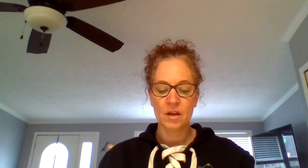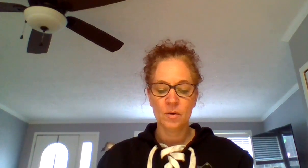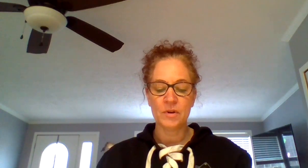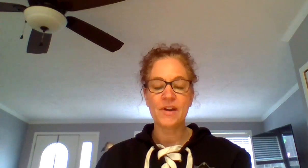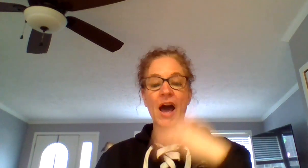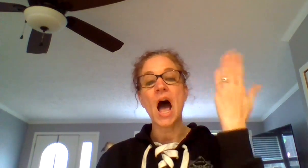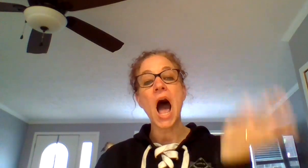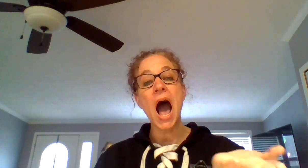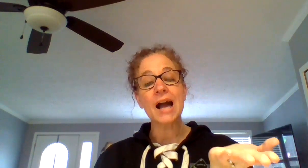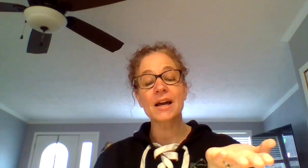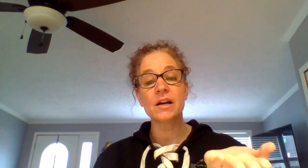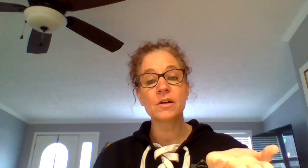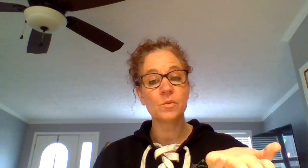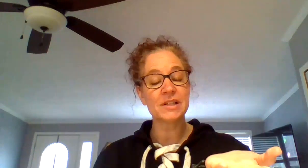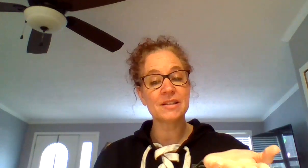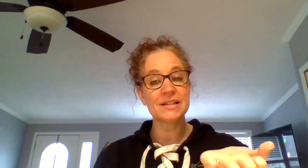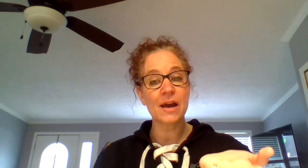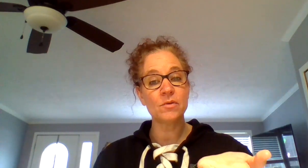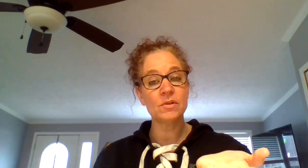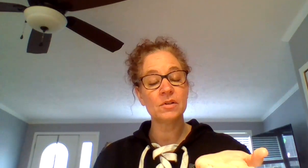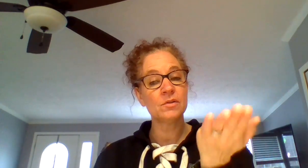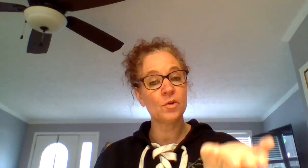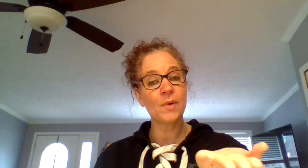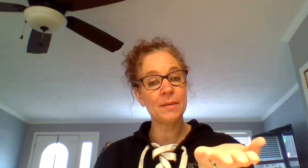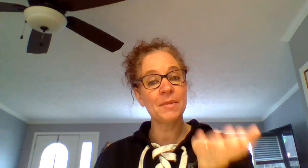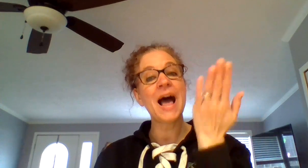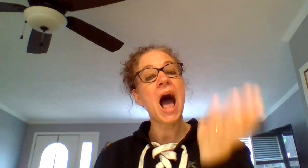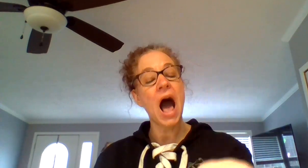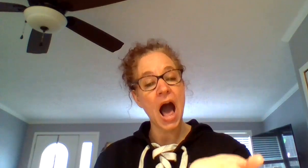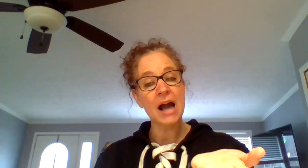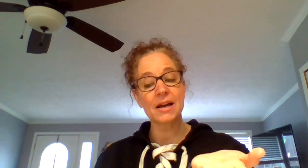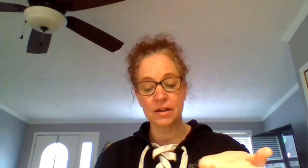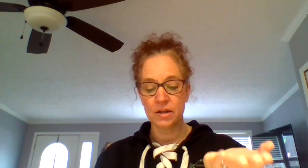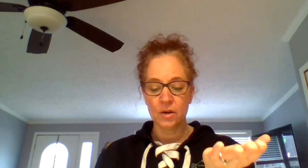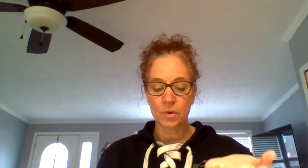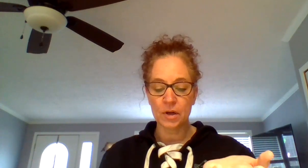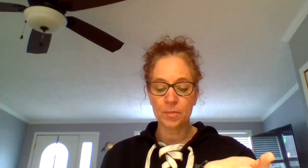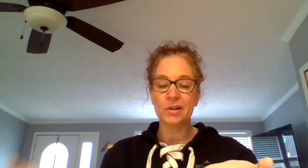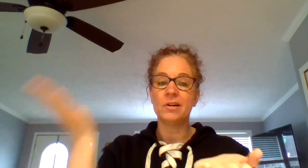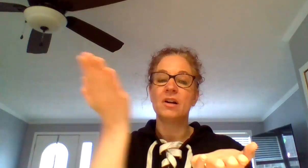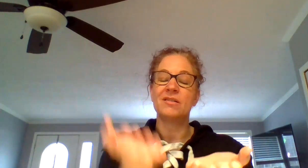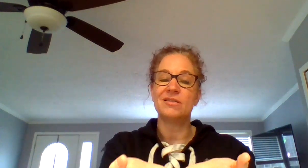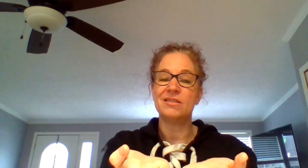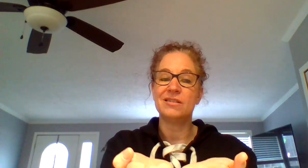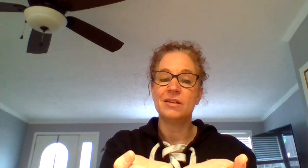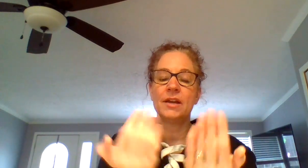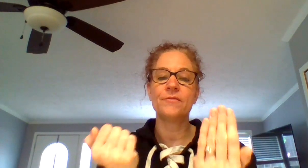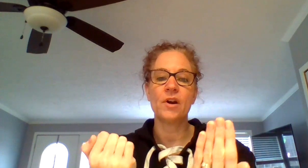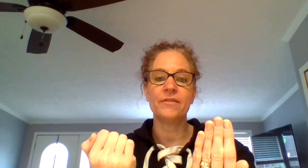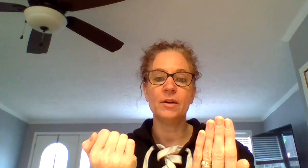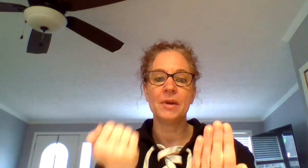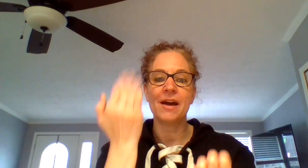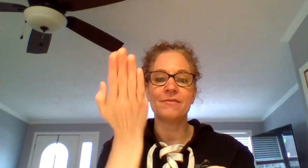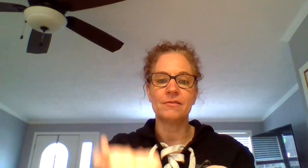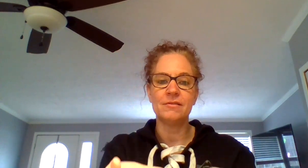We've got ock. What's the sound? The rhyme? Ock. We're going to put a R in front of it. We have R,